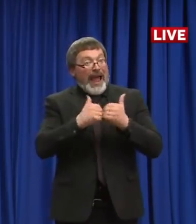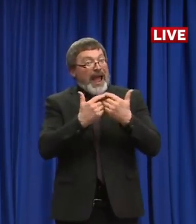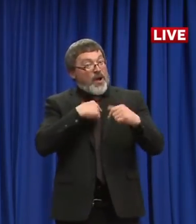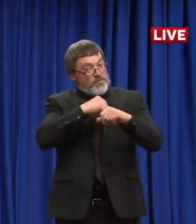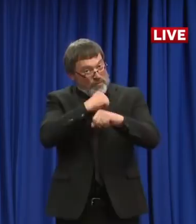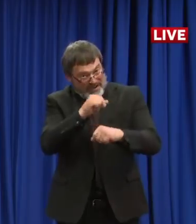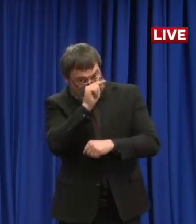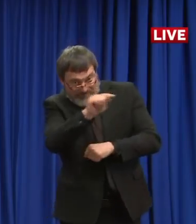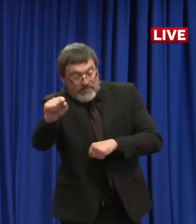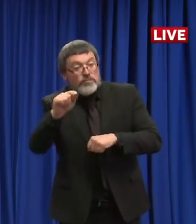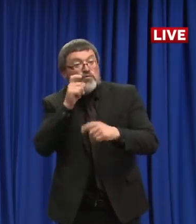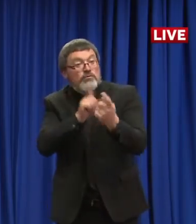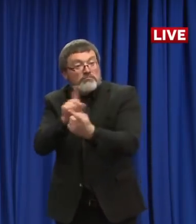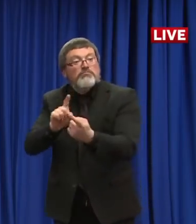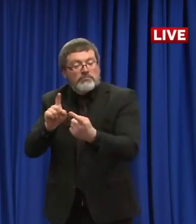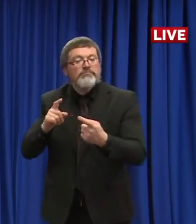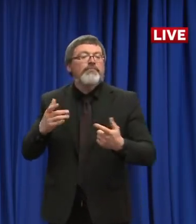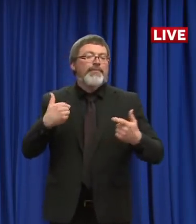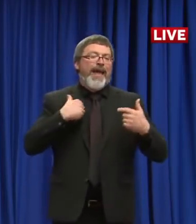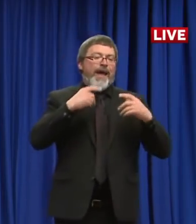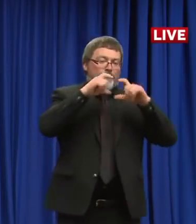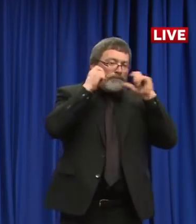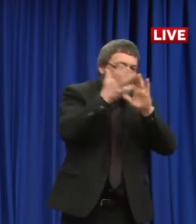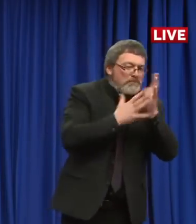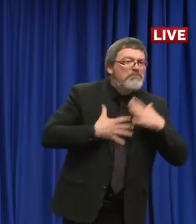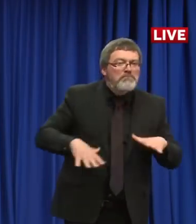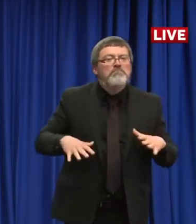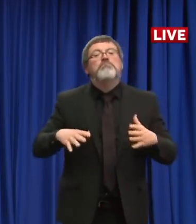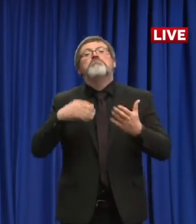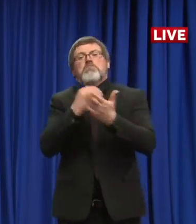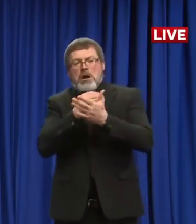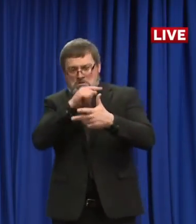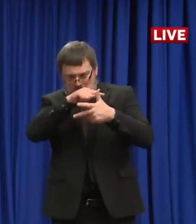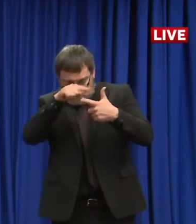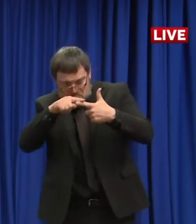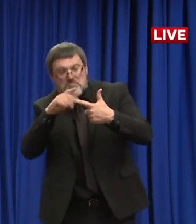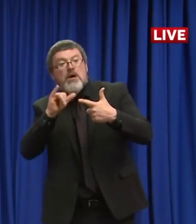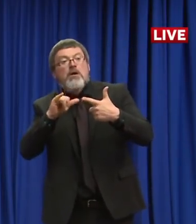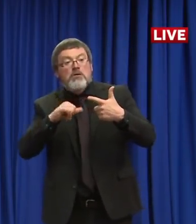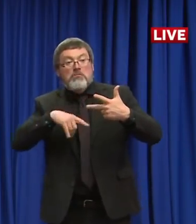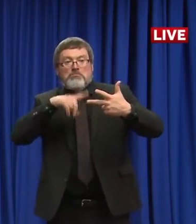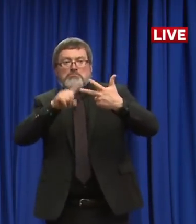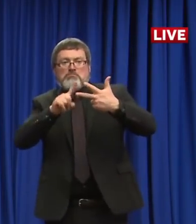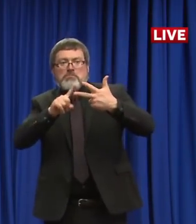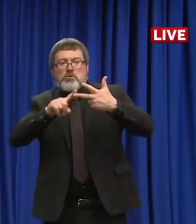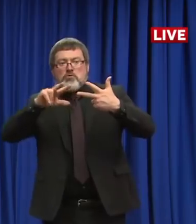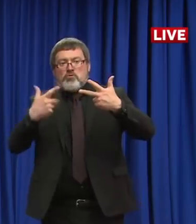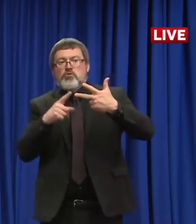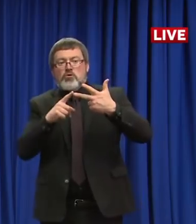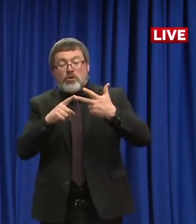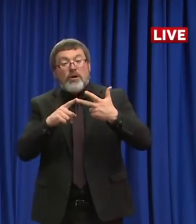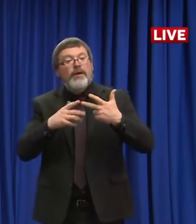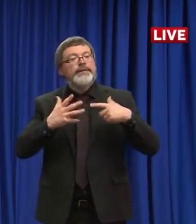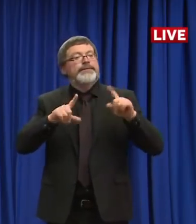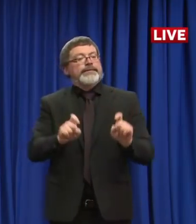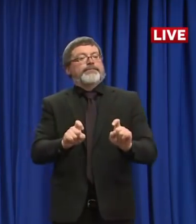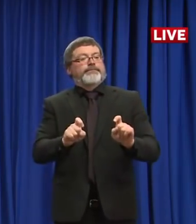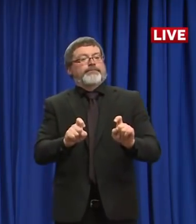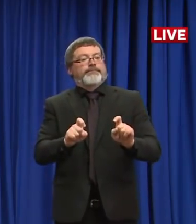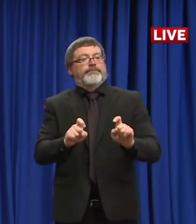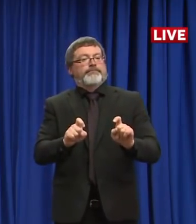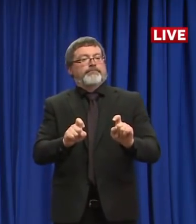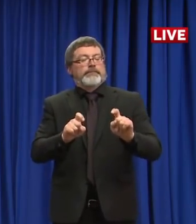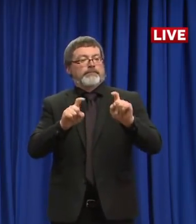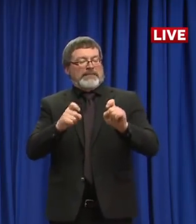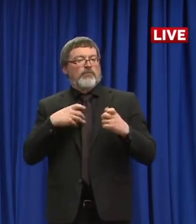workers what they need to be paid to care for our loved ones. But it's also testing. Our workers on the